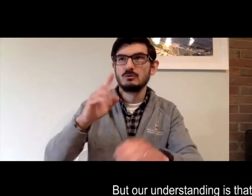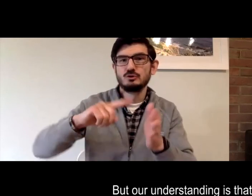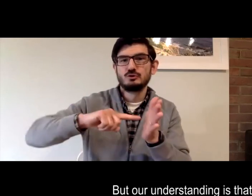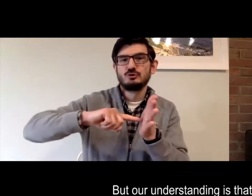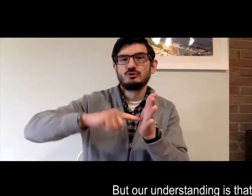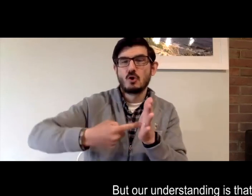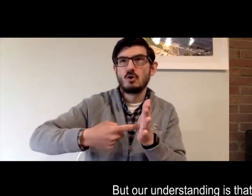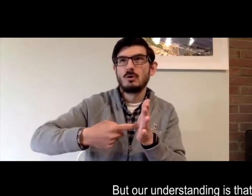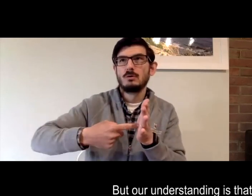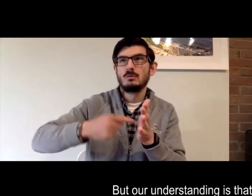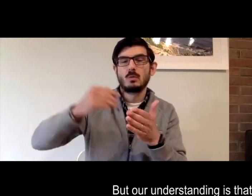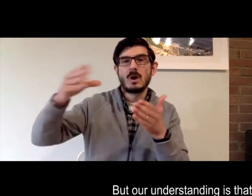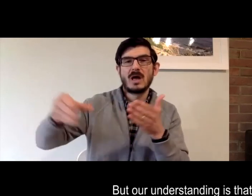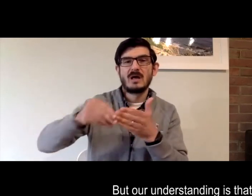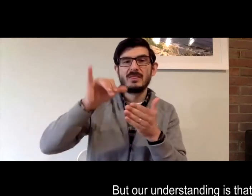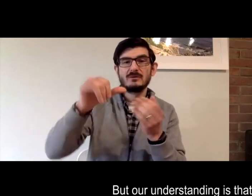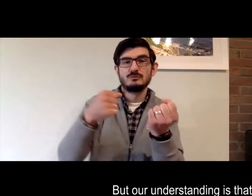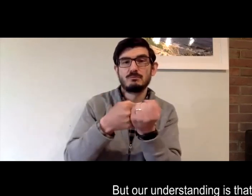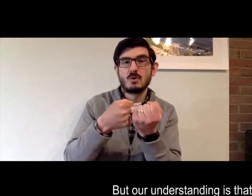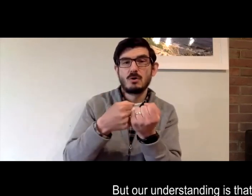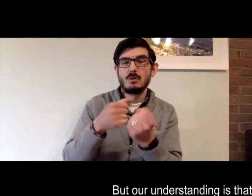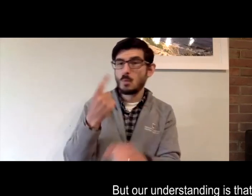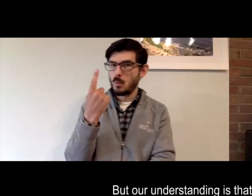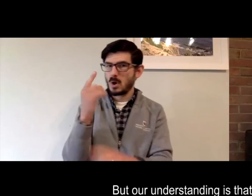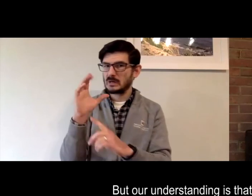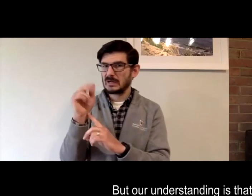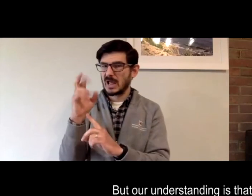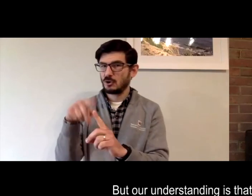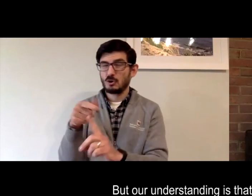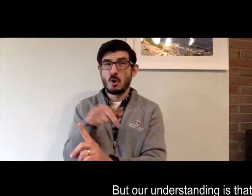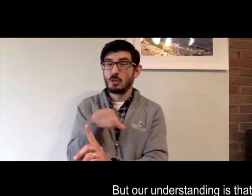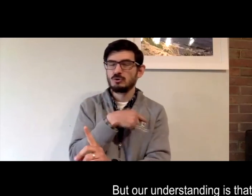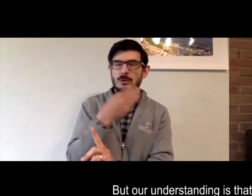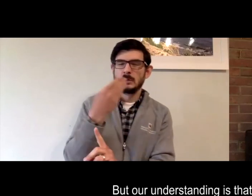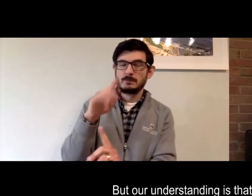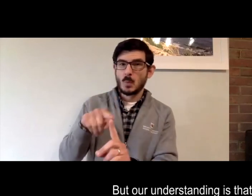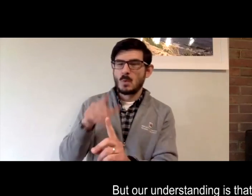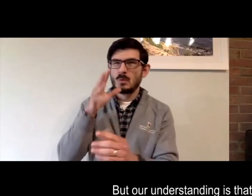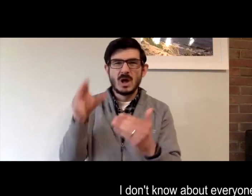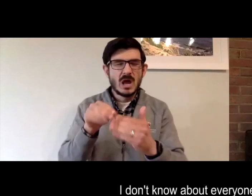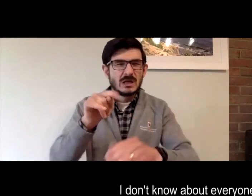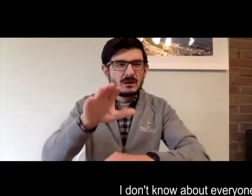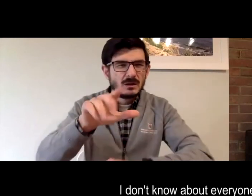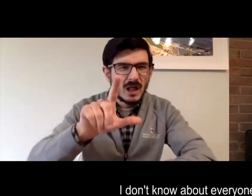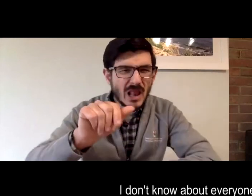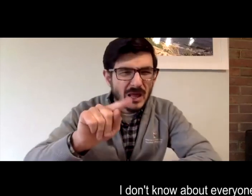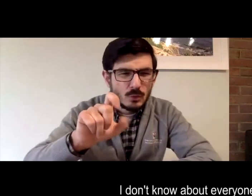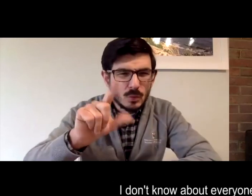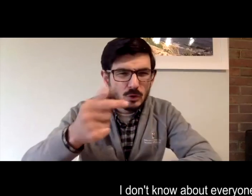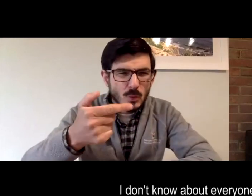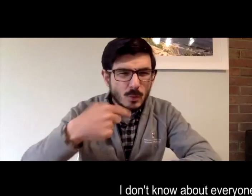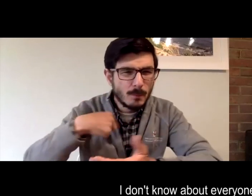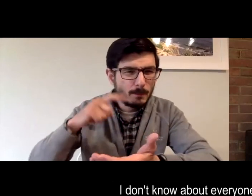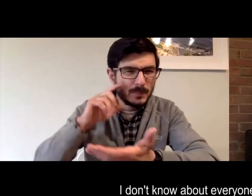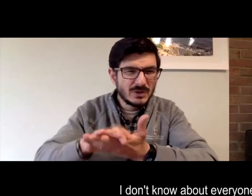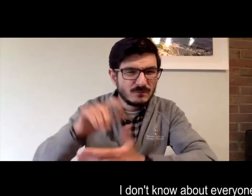understanding is that it's coming up. Once we add that on the part of the carriers, I don't know about everyone else,